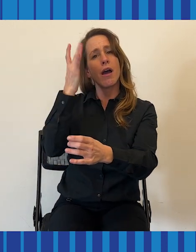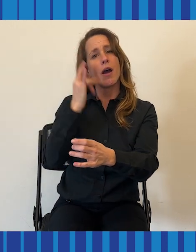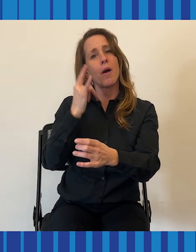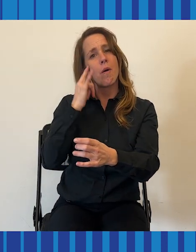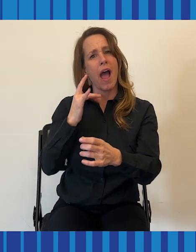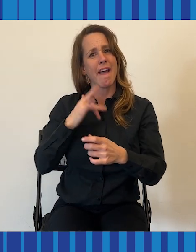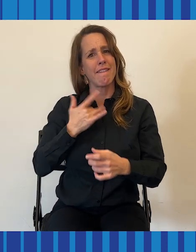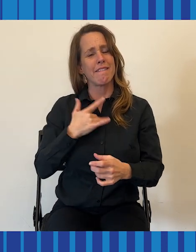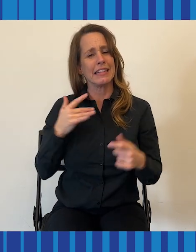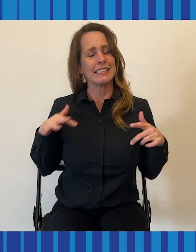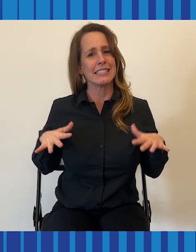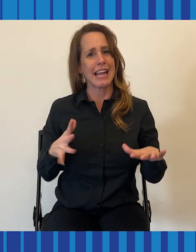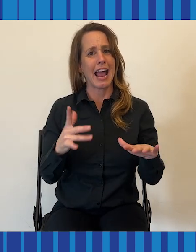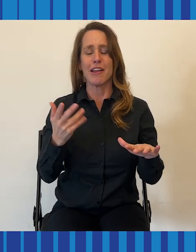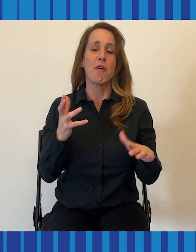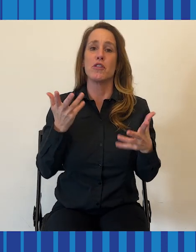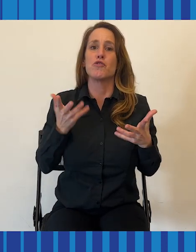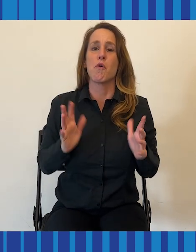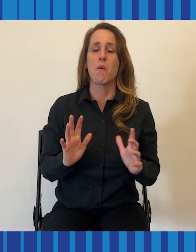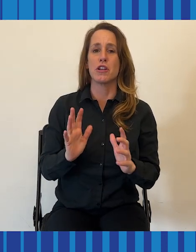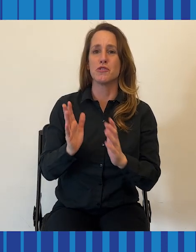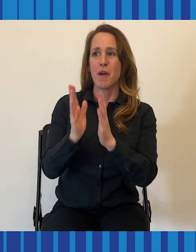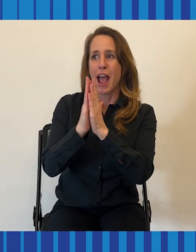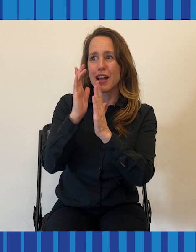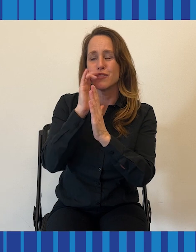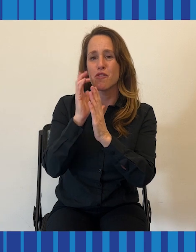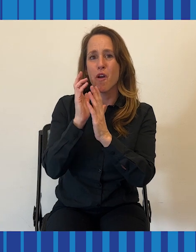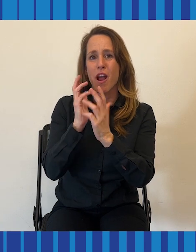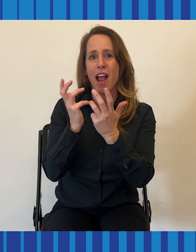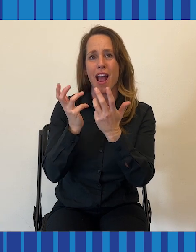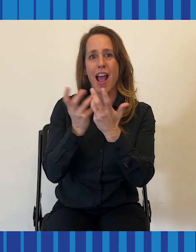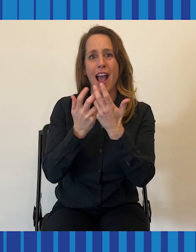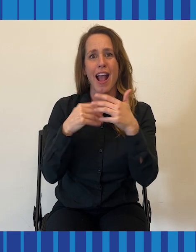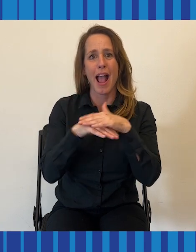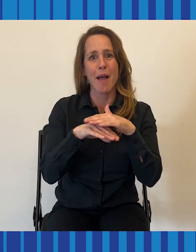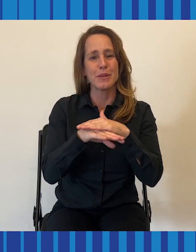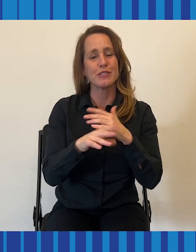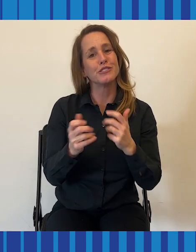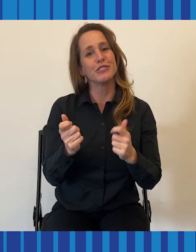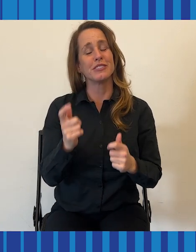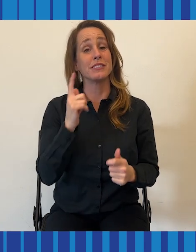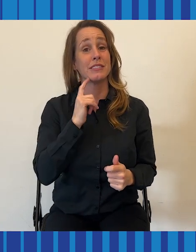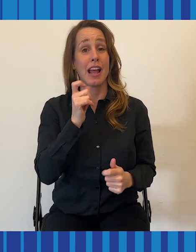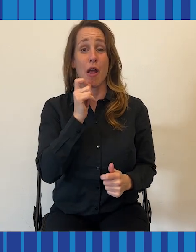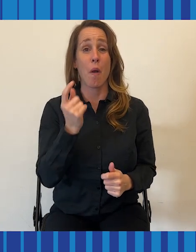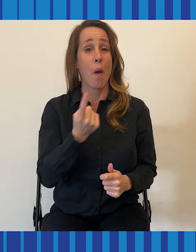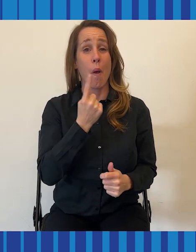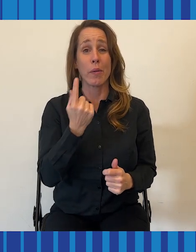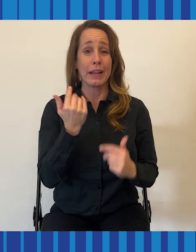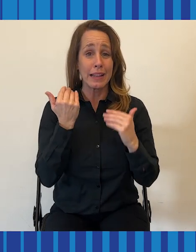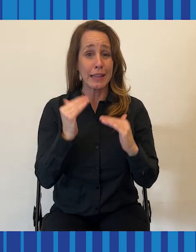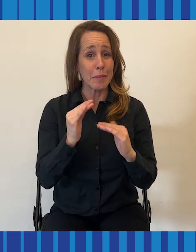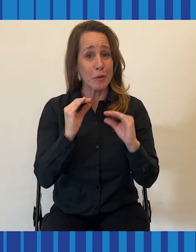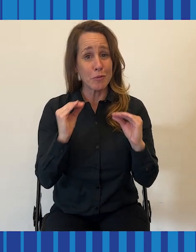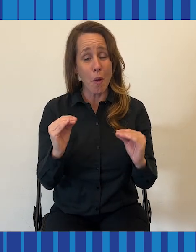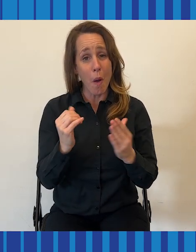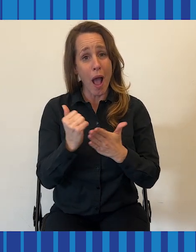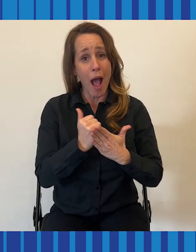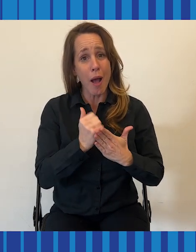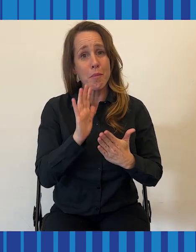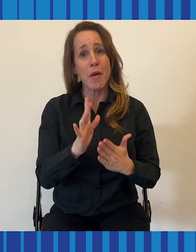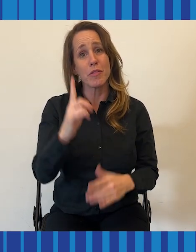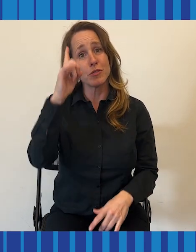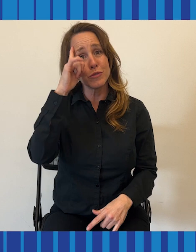feel with asking for help or accommodations. So not only do they not get the help they want and need, but their social